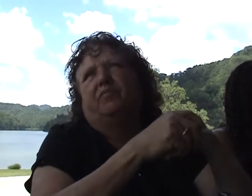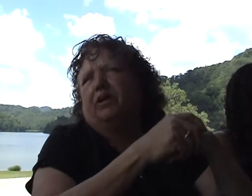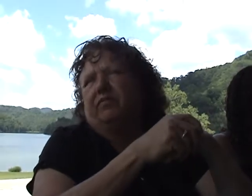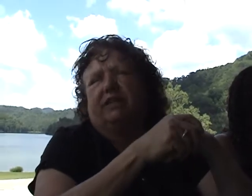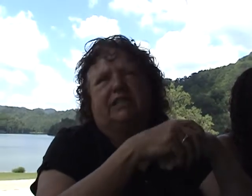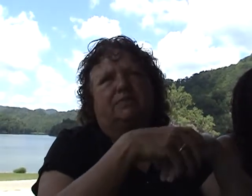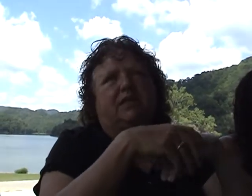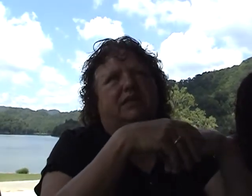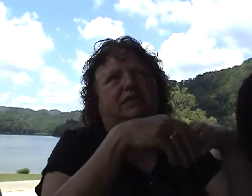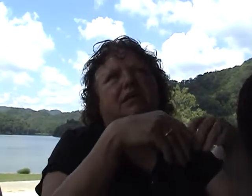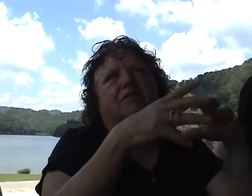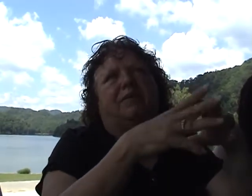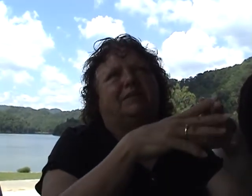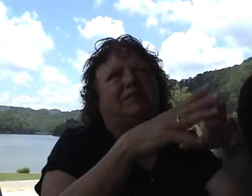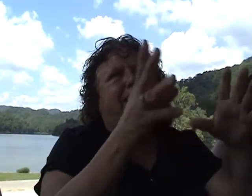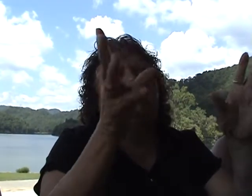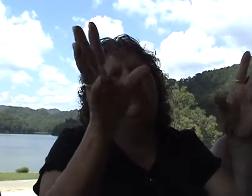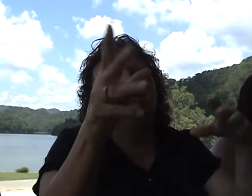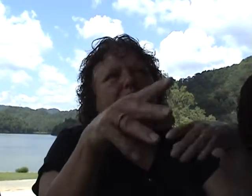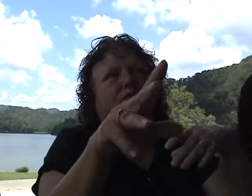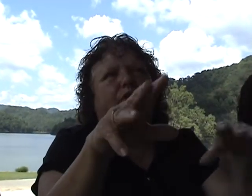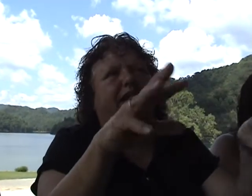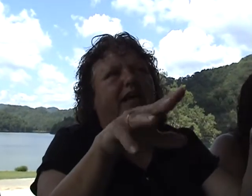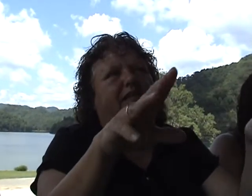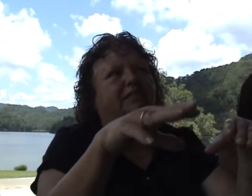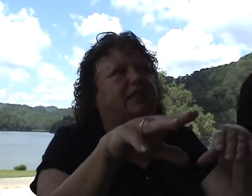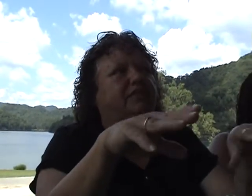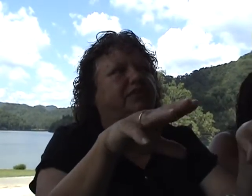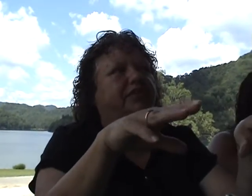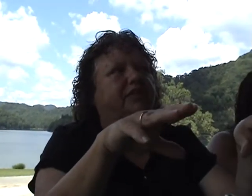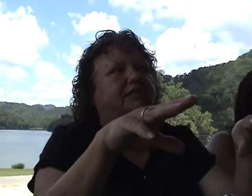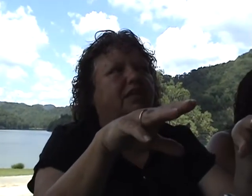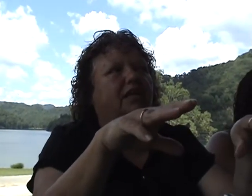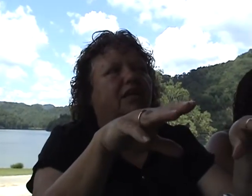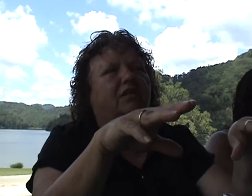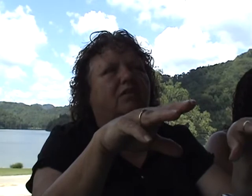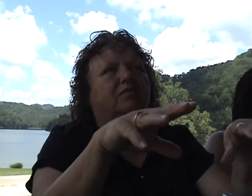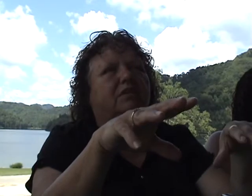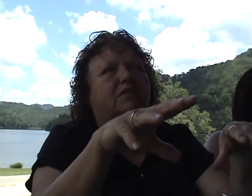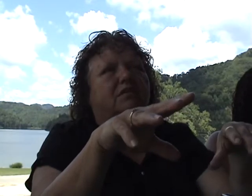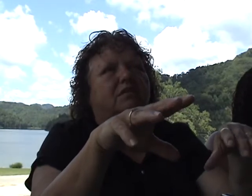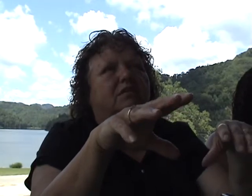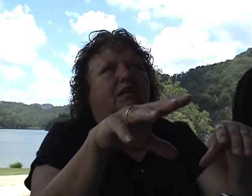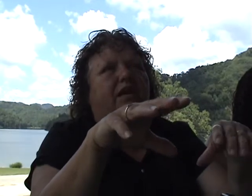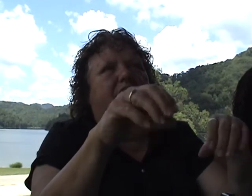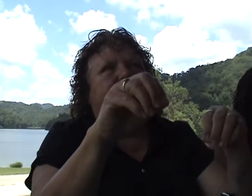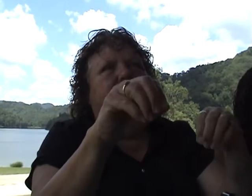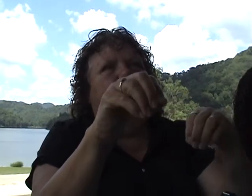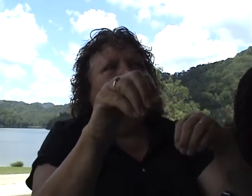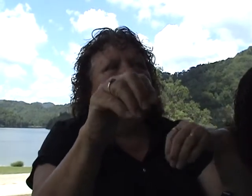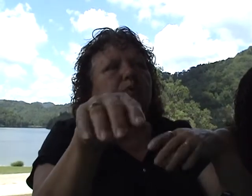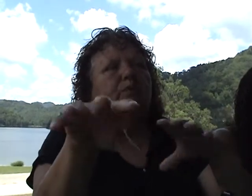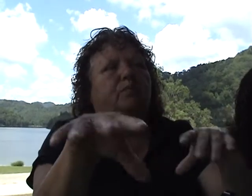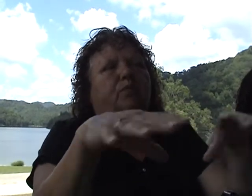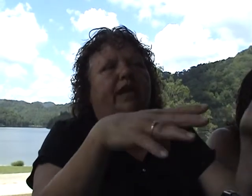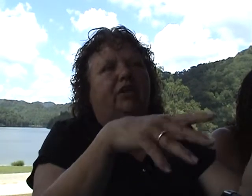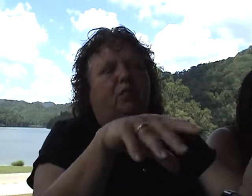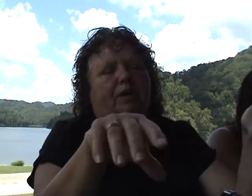butterflies because Bob had taken me to this one island down here in Kentucky, you know. And we were going, we had to go by